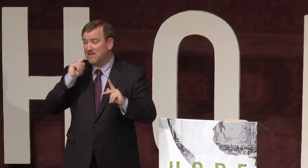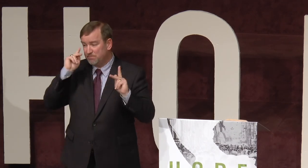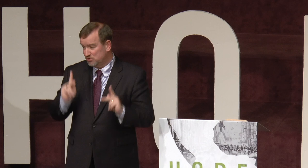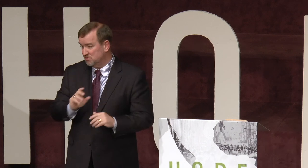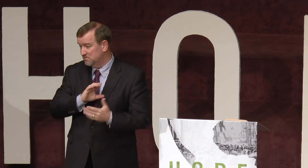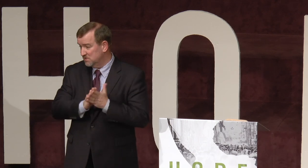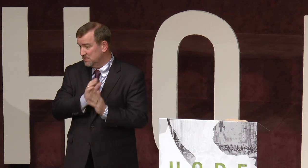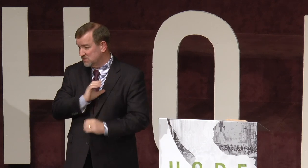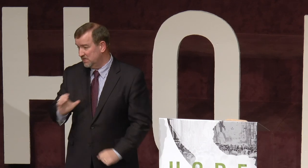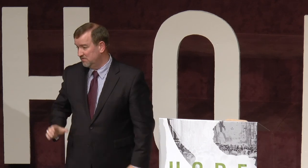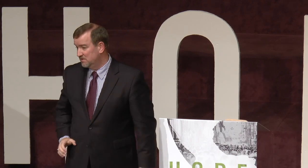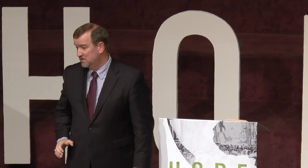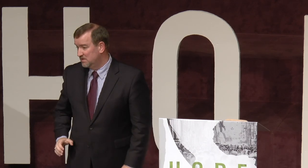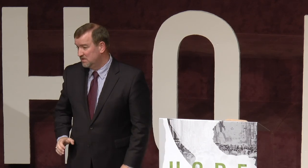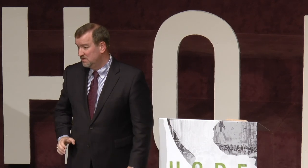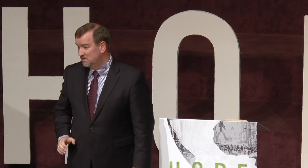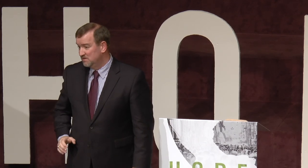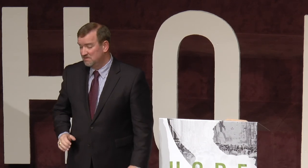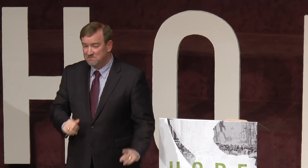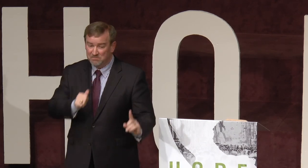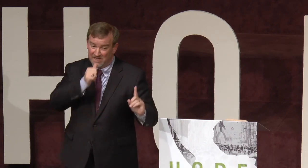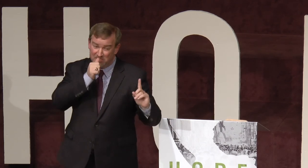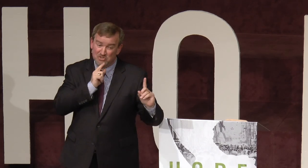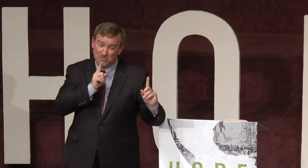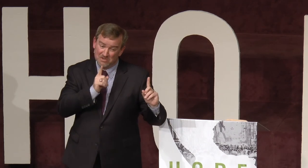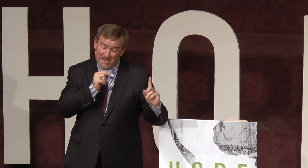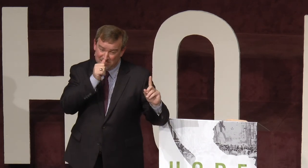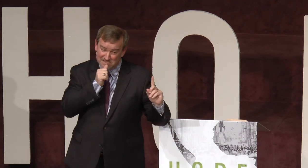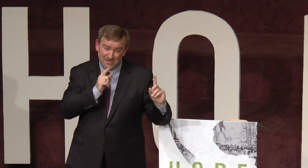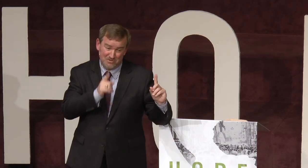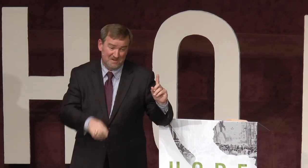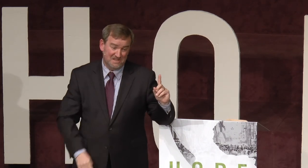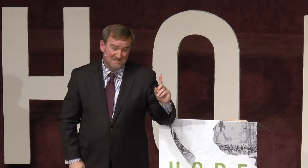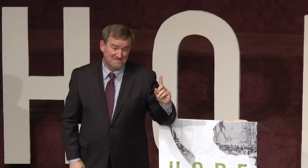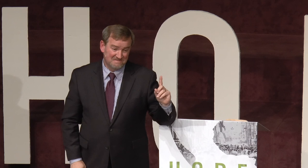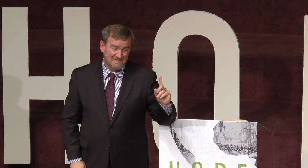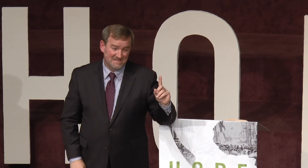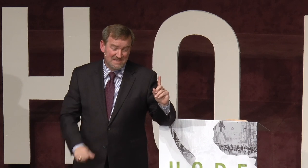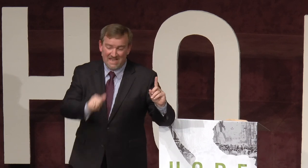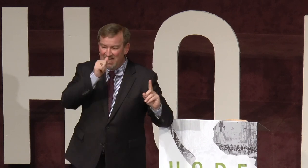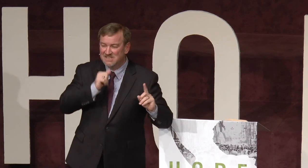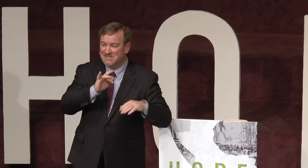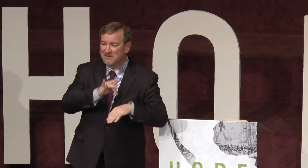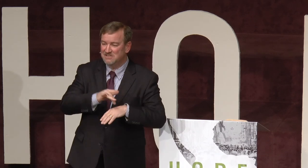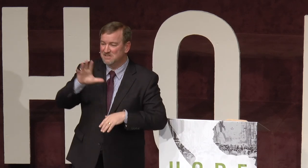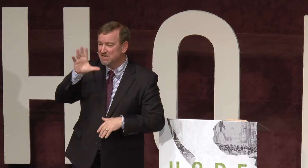deaf person to get saved. But Alan Snare sure has. Alan Snare has touched